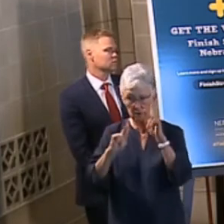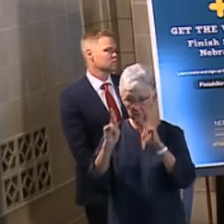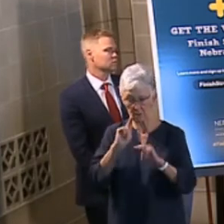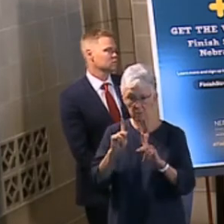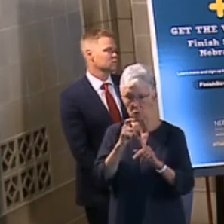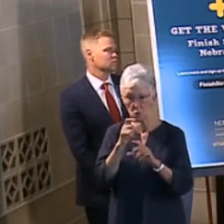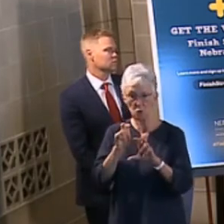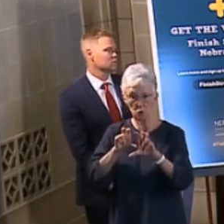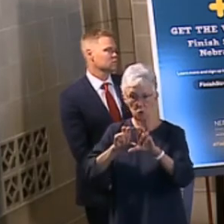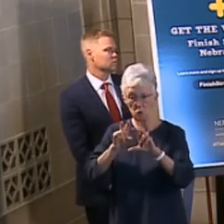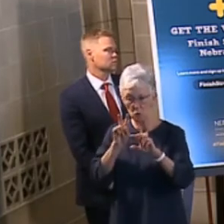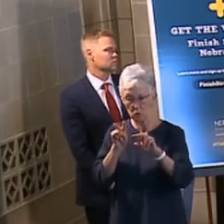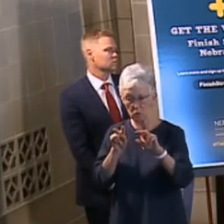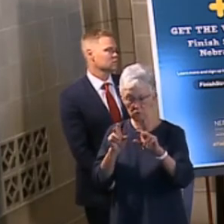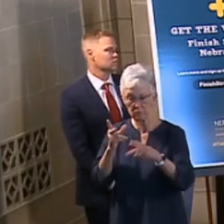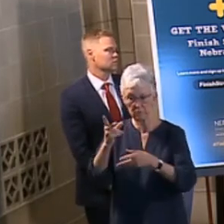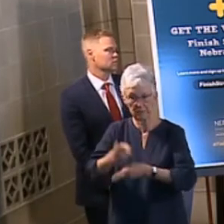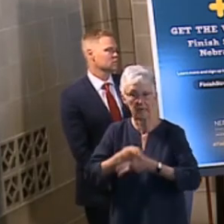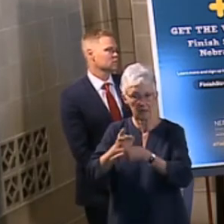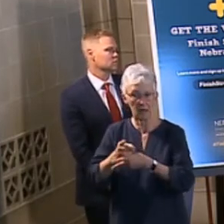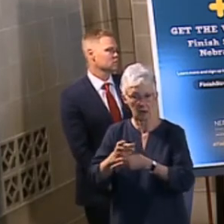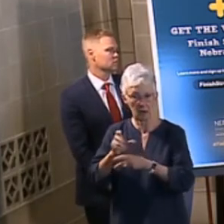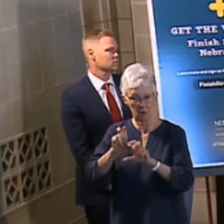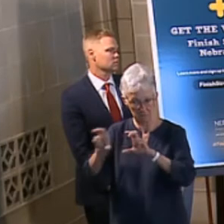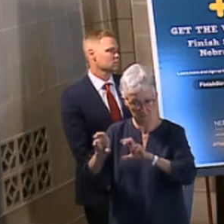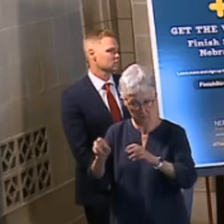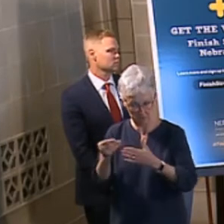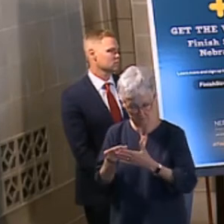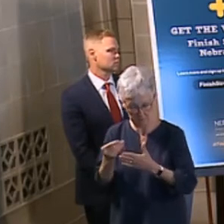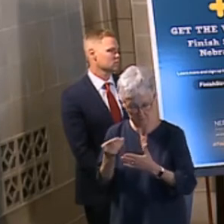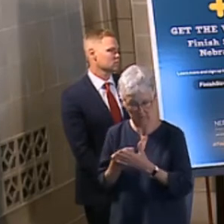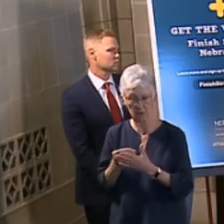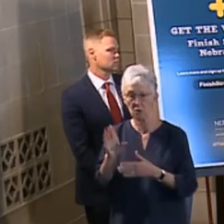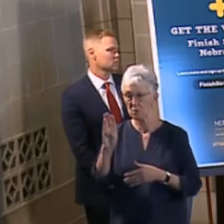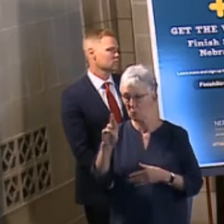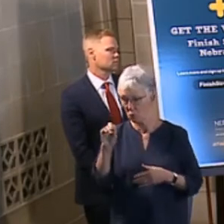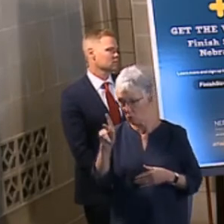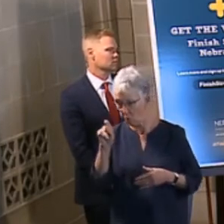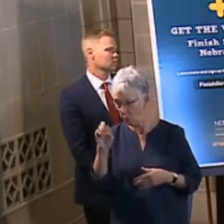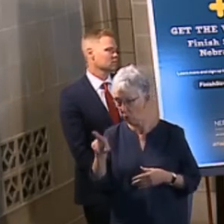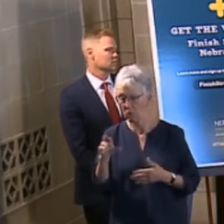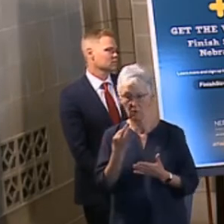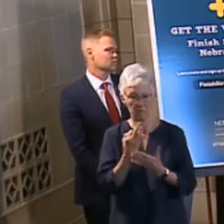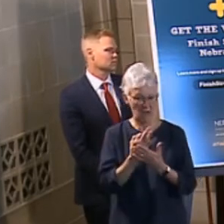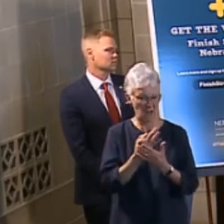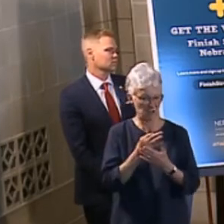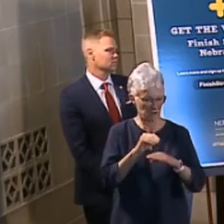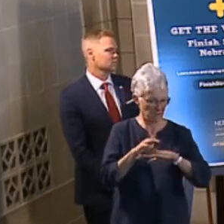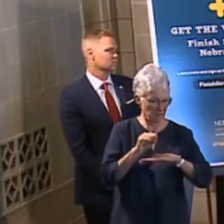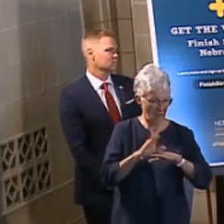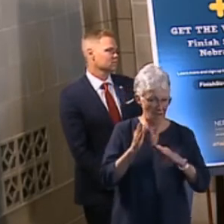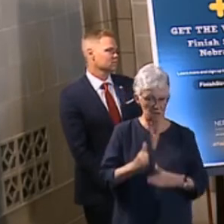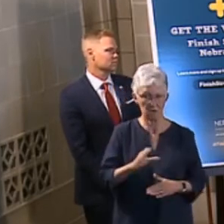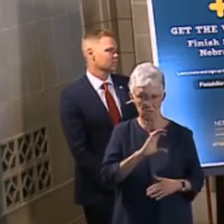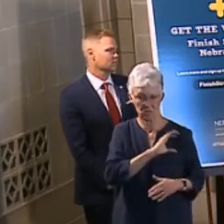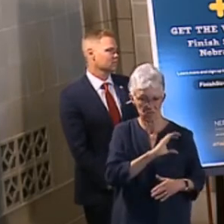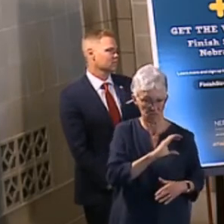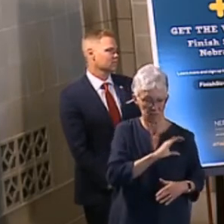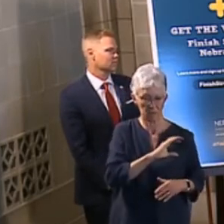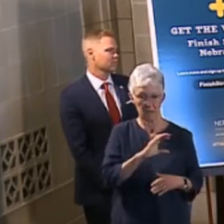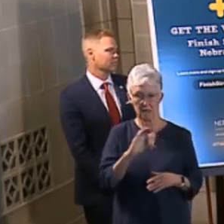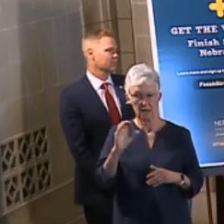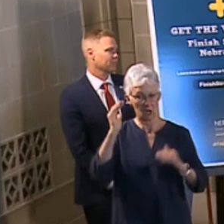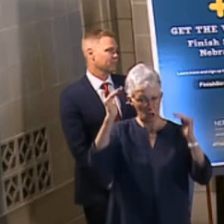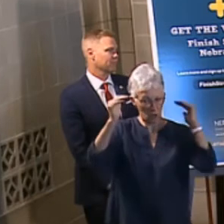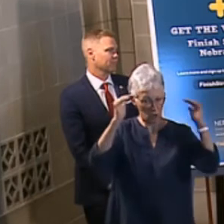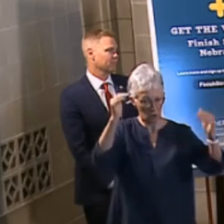LB 297 closes the gap bringing financial institutions, broker dealers, financial advisors, law enforcement, and adult protective services